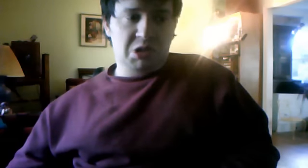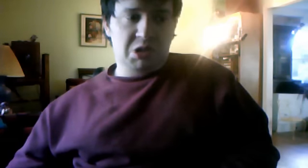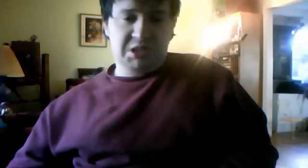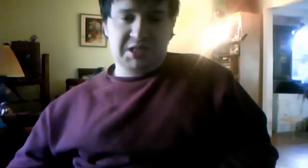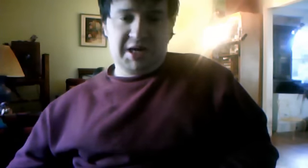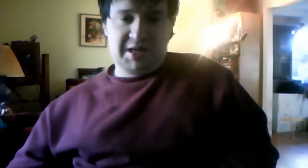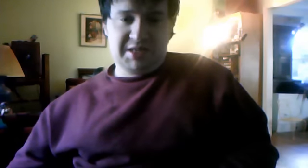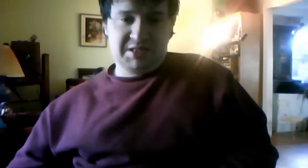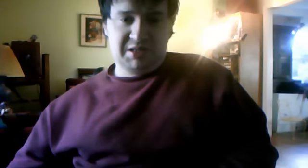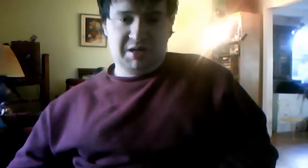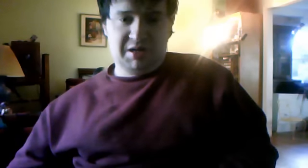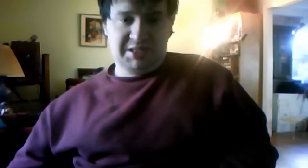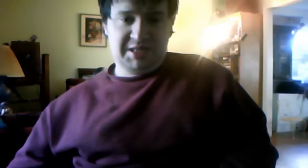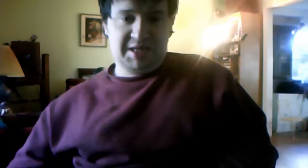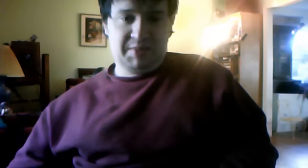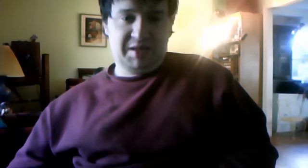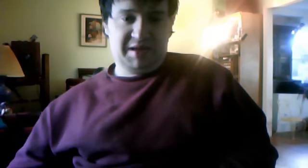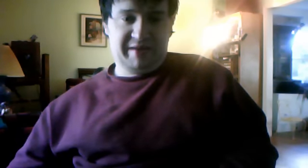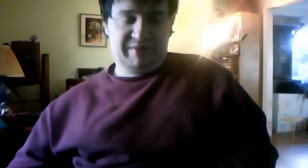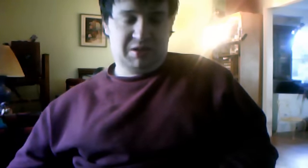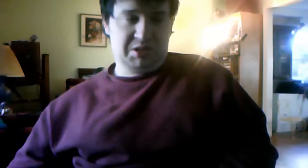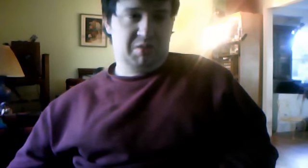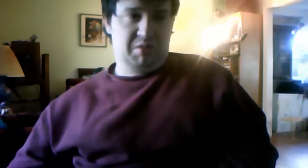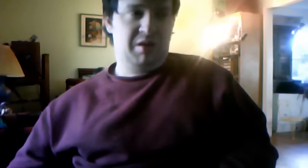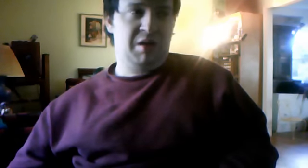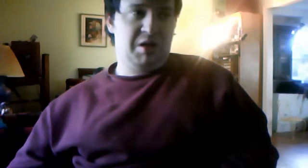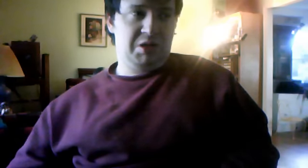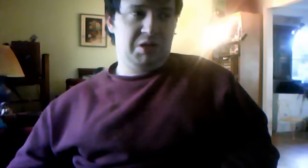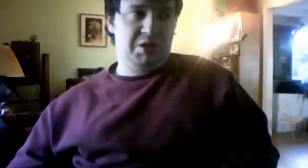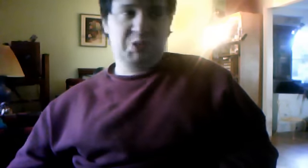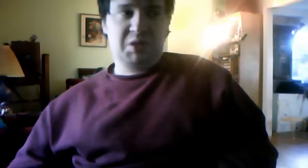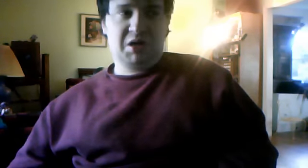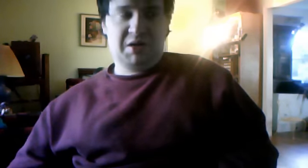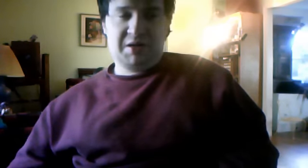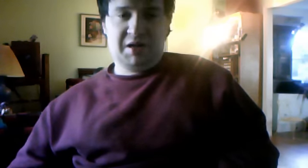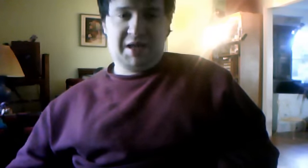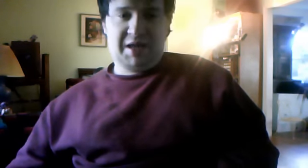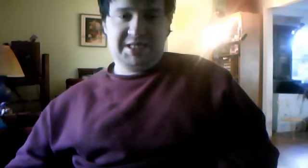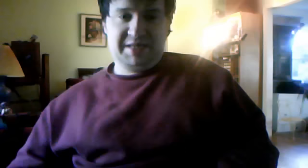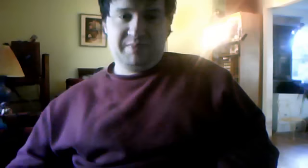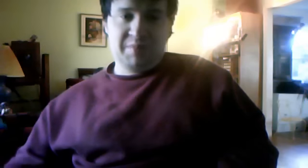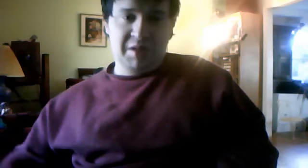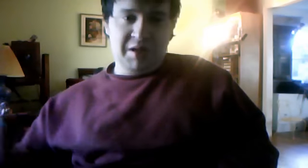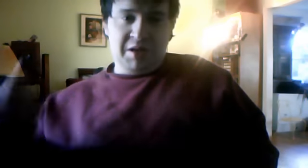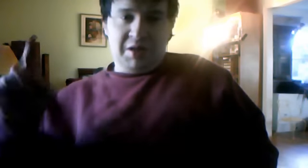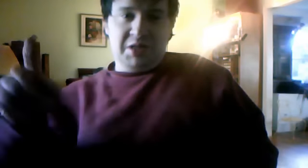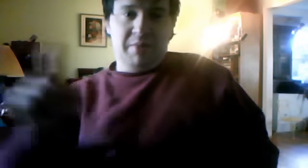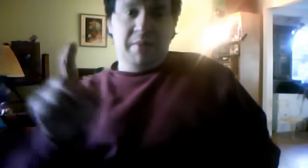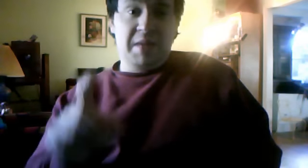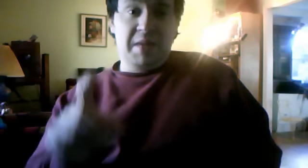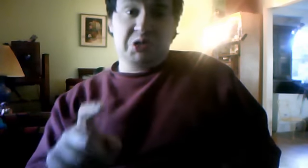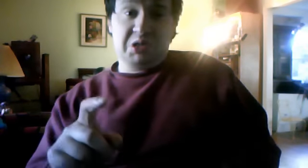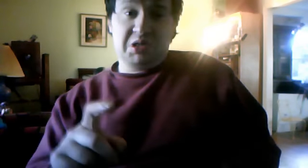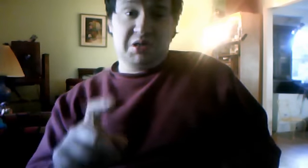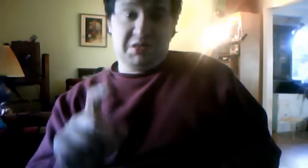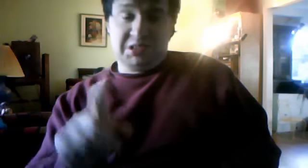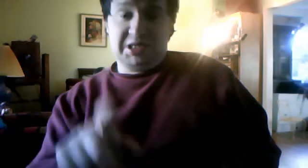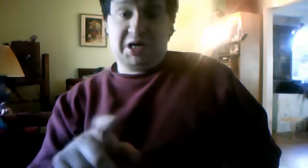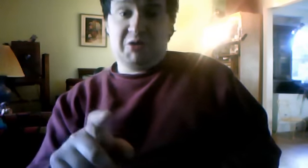Surgeon Sonic is, uh, sending me again, also, sweetheart, uh, Casey, make sure you check her